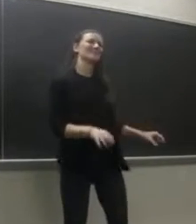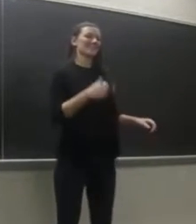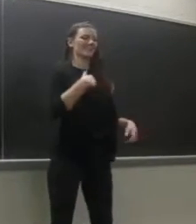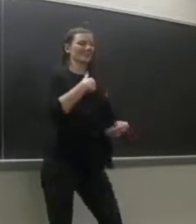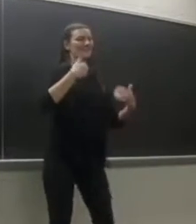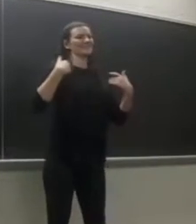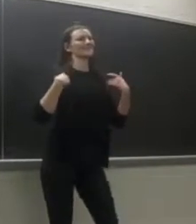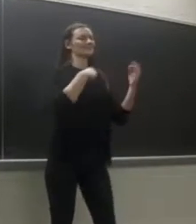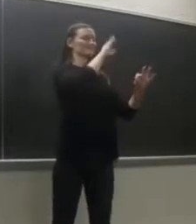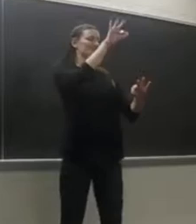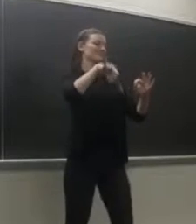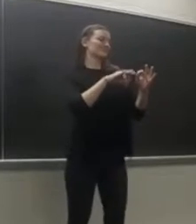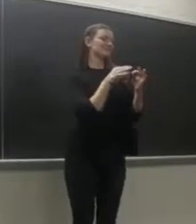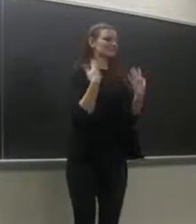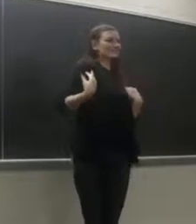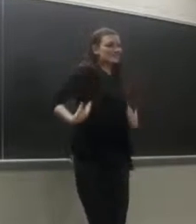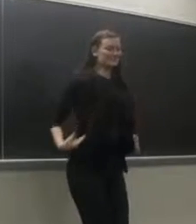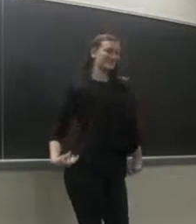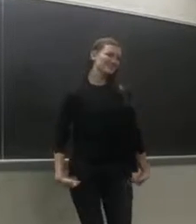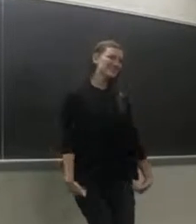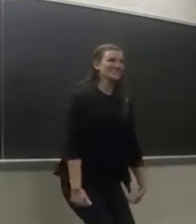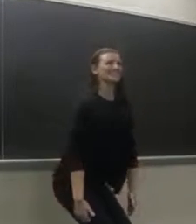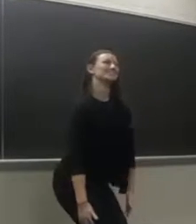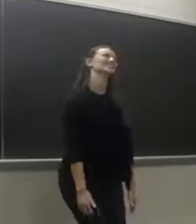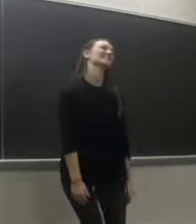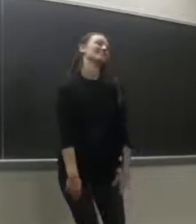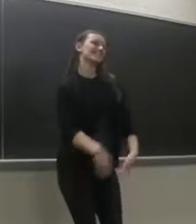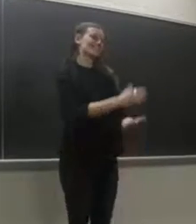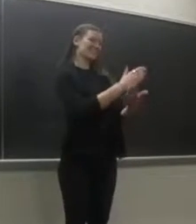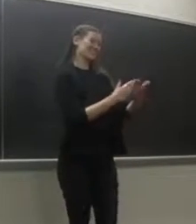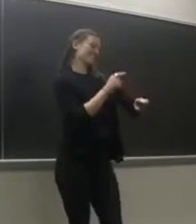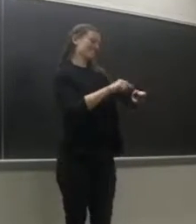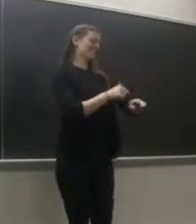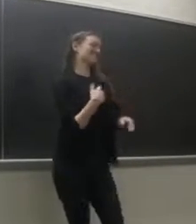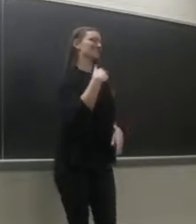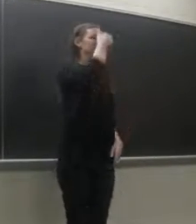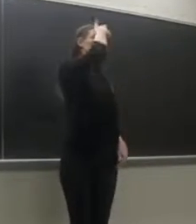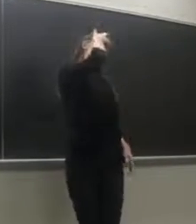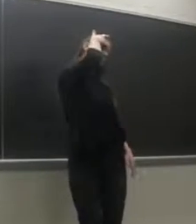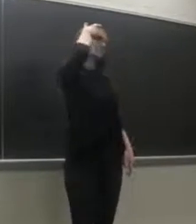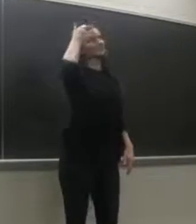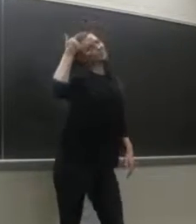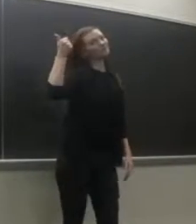I've got a perfect body, cause sometimes I forget